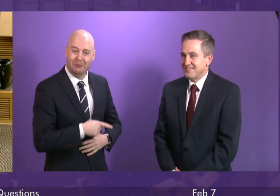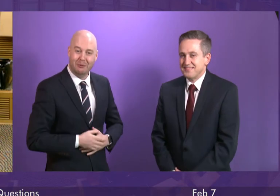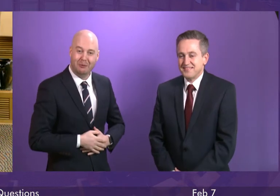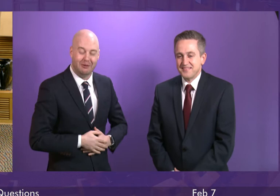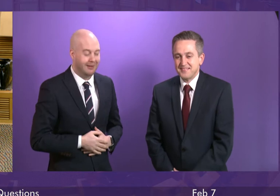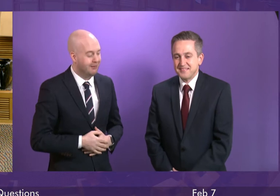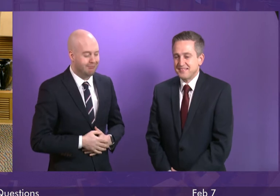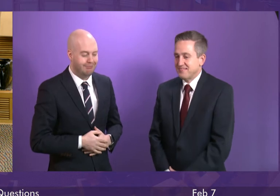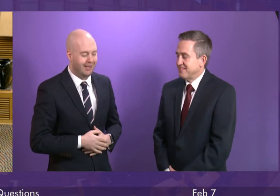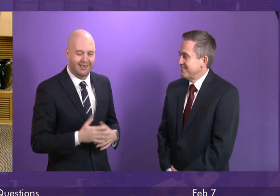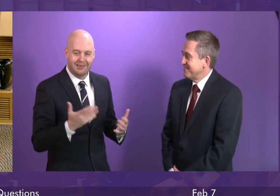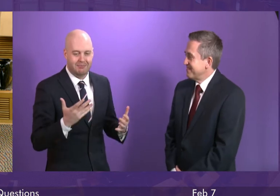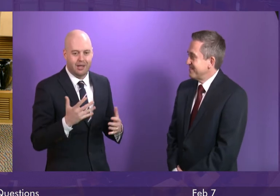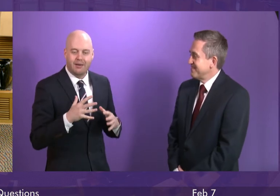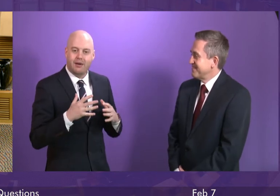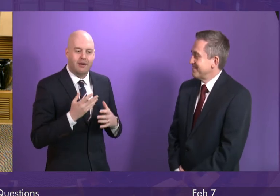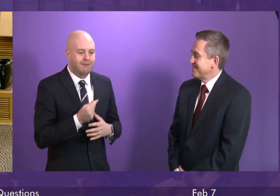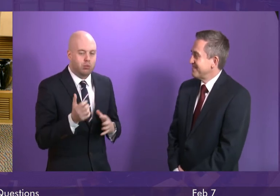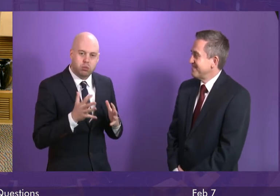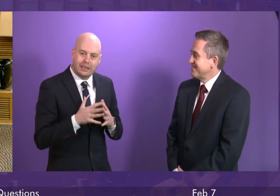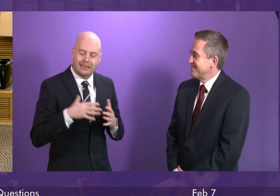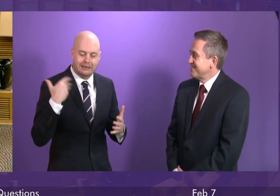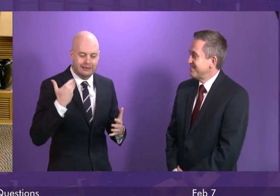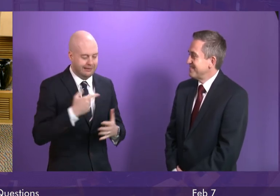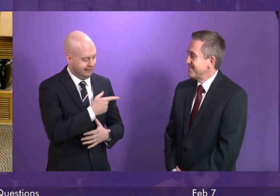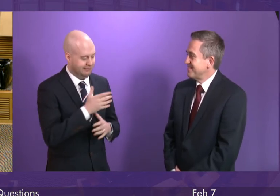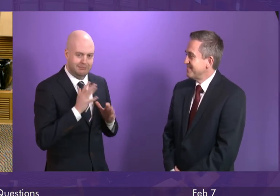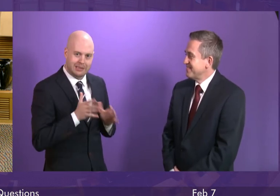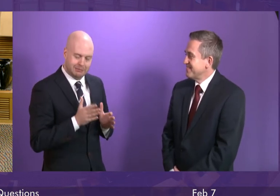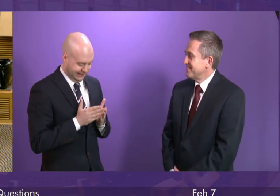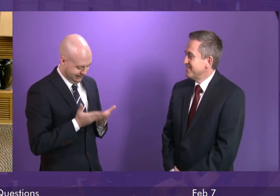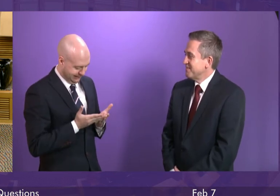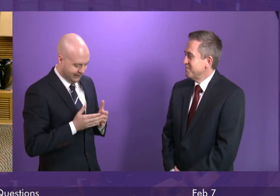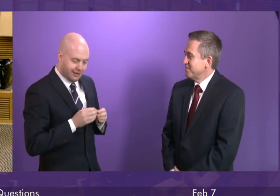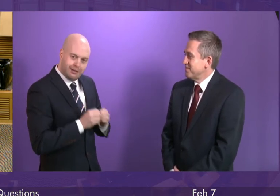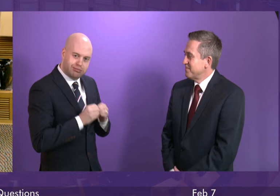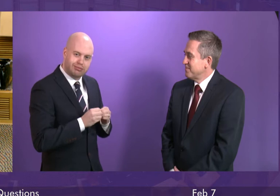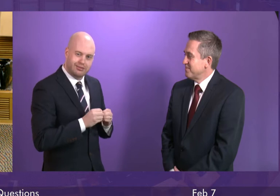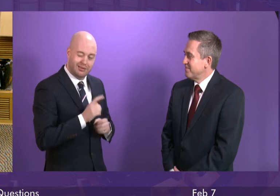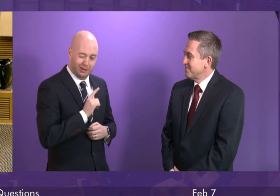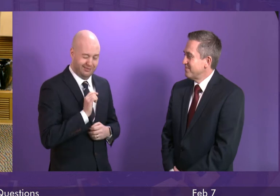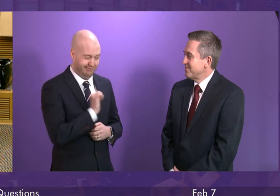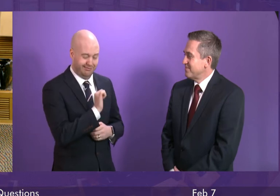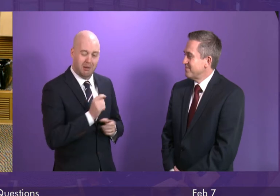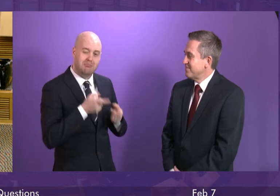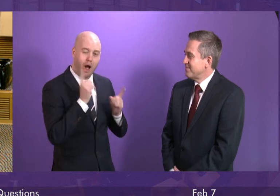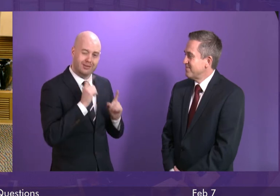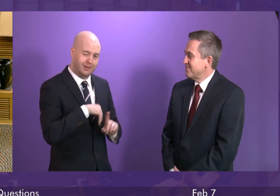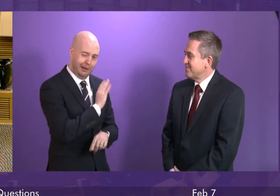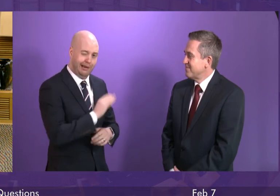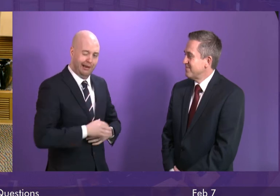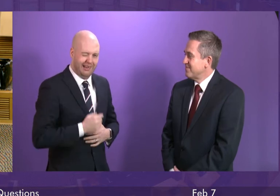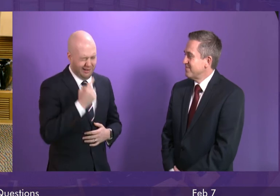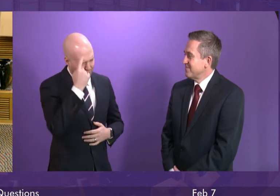all, after all these weeks of rehearsing while his boss is away, I would have thought Jackson Carlow could have come up with